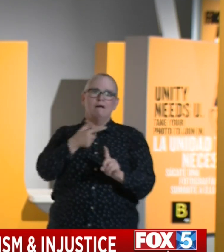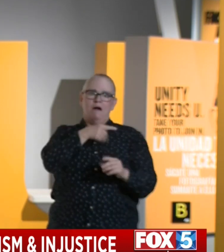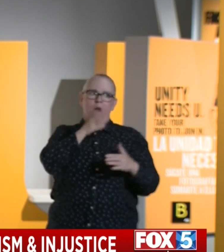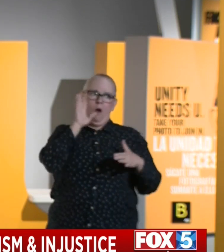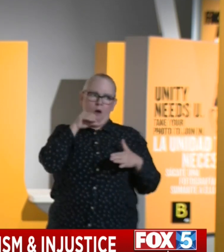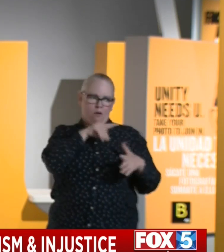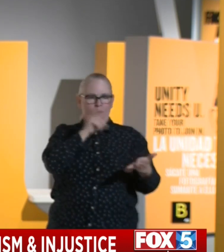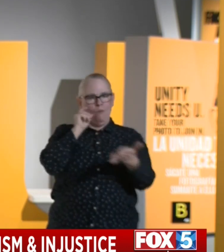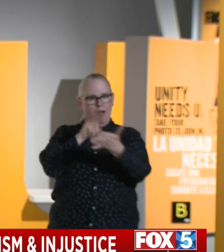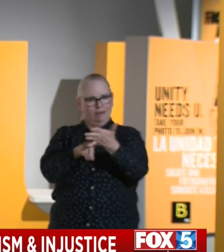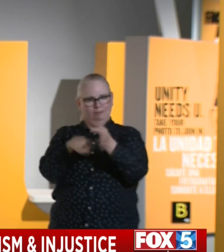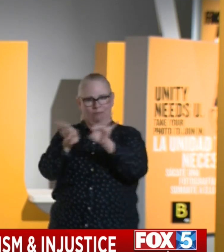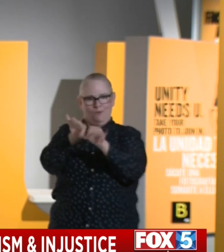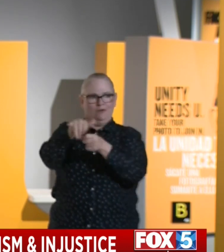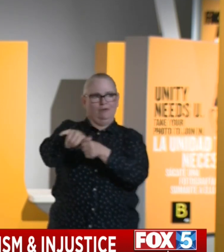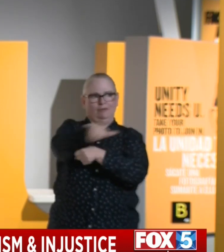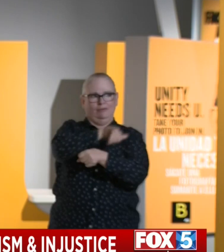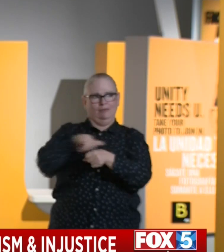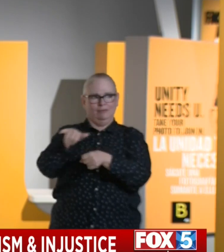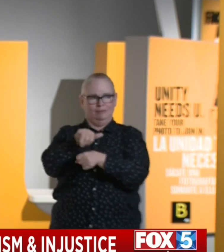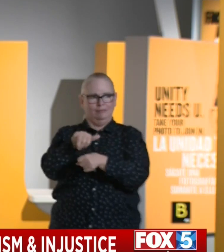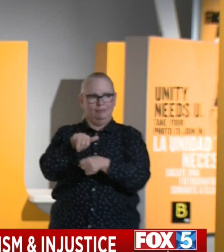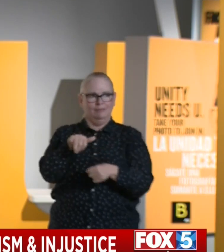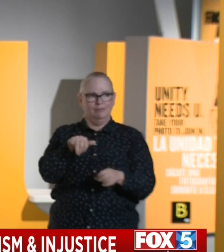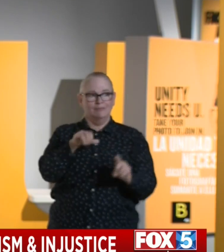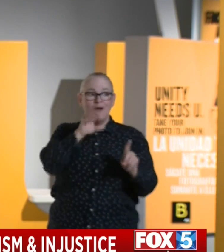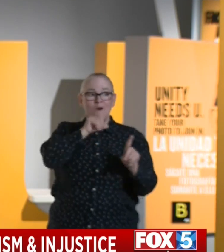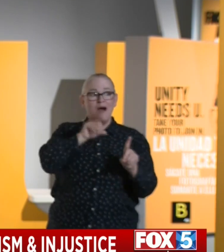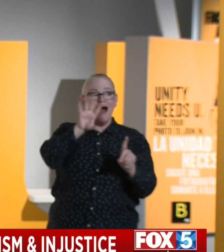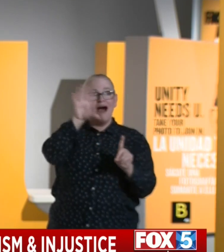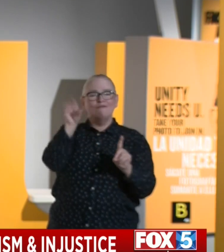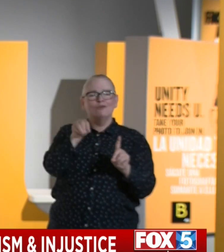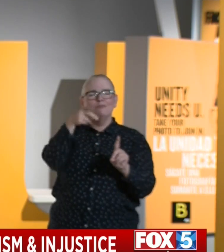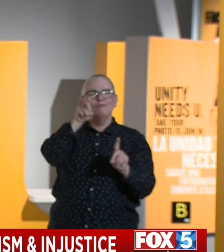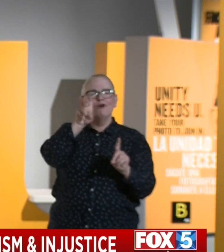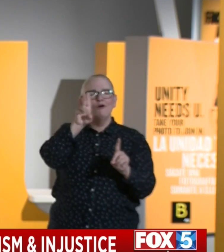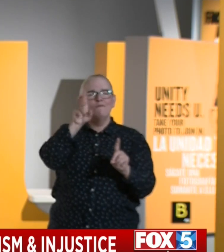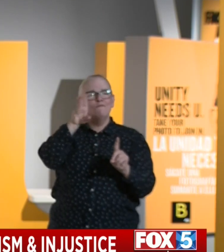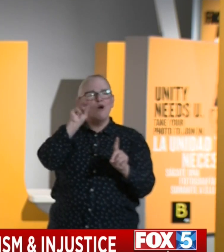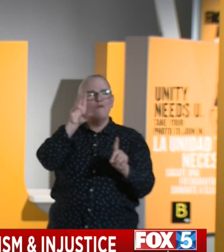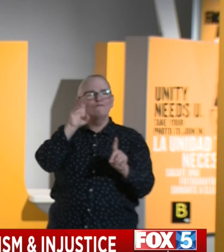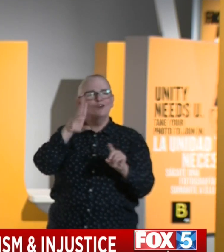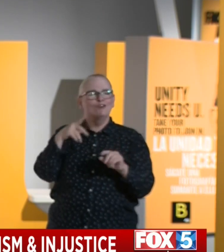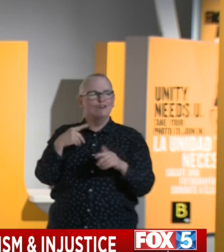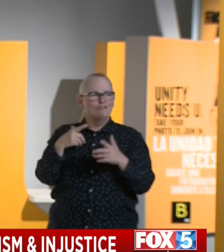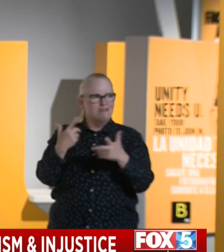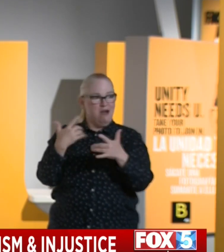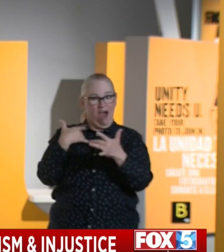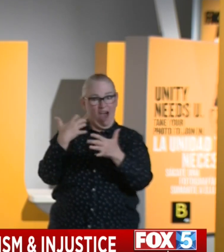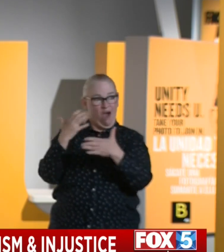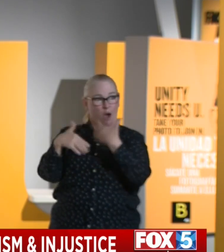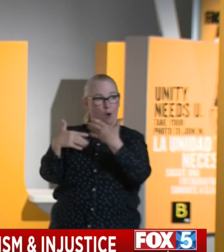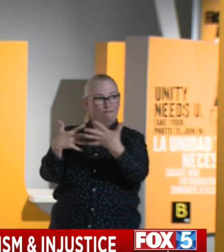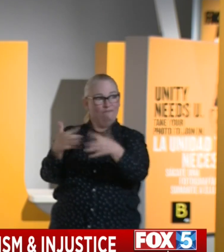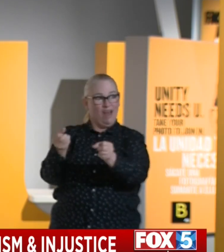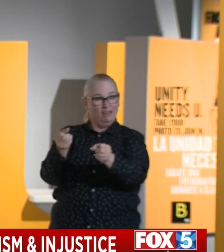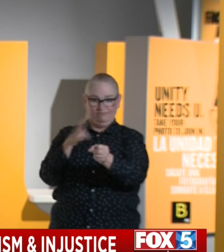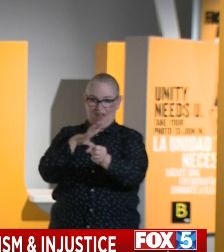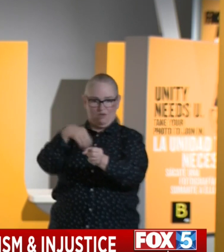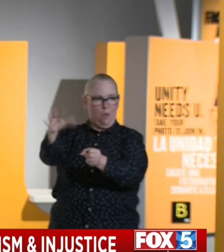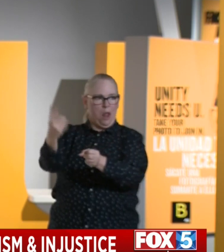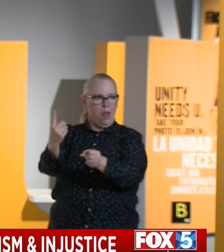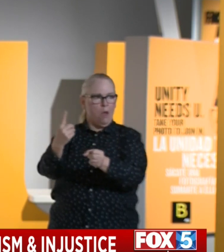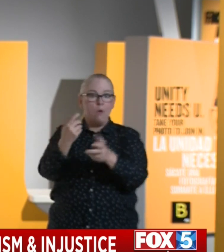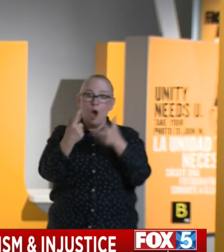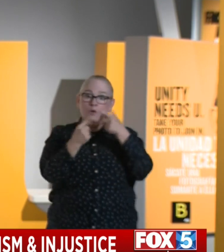There's that old African proverb, we cannot quote it enough, that if you want to go fast, you can go alone. But if you want to go far and the cause of justice, you've